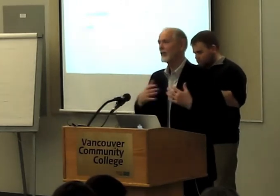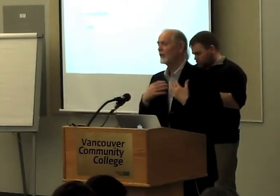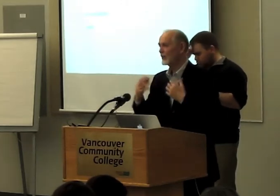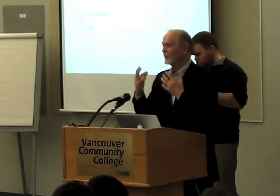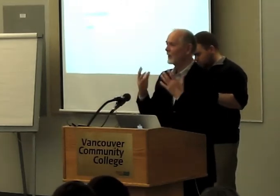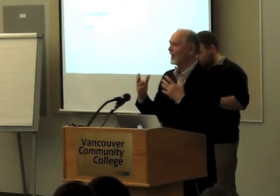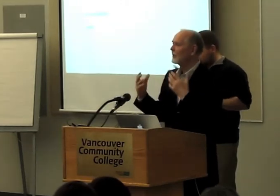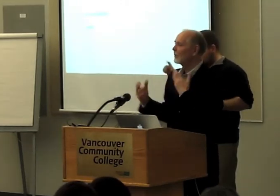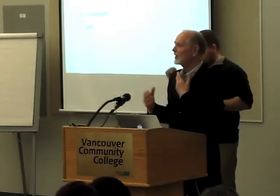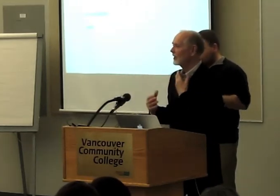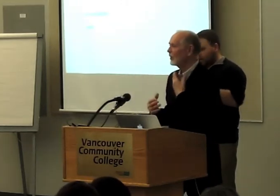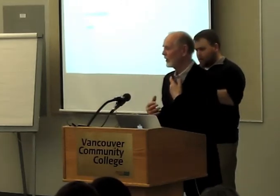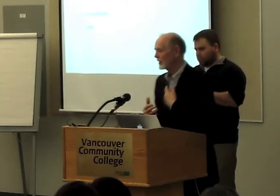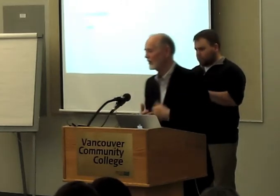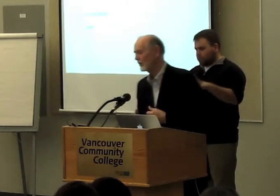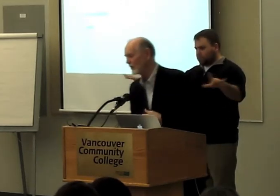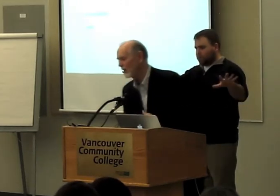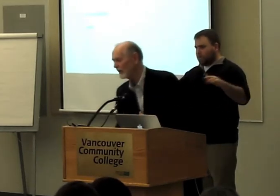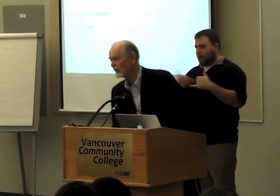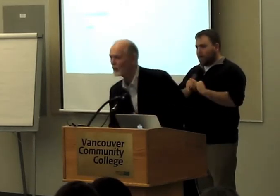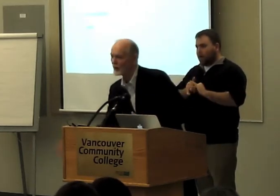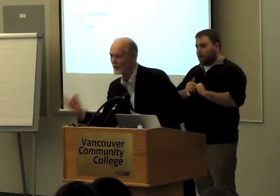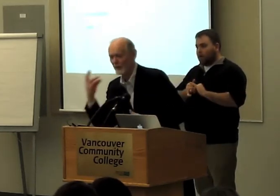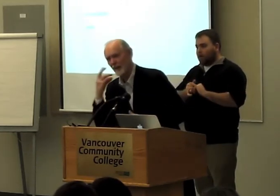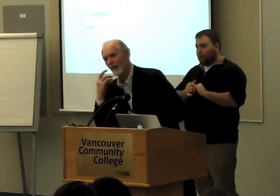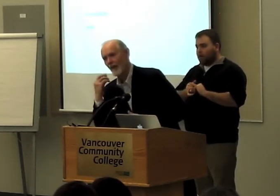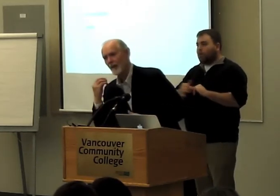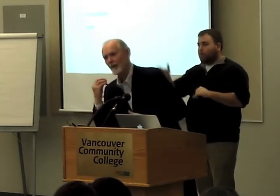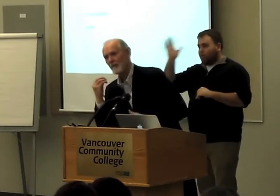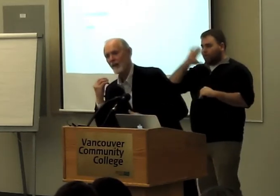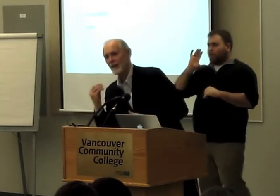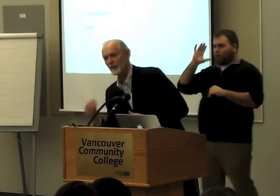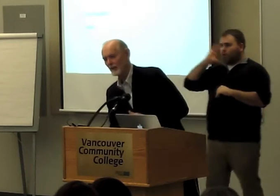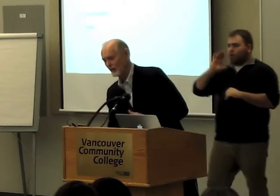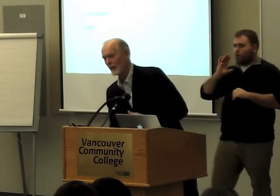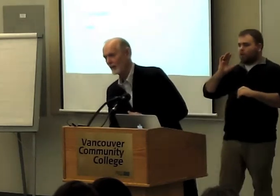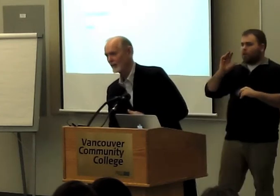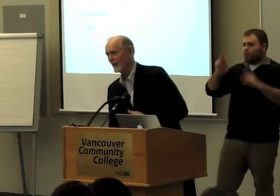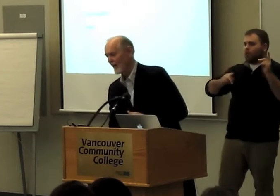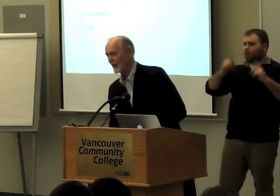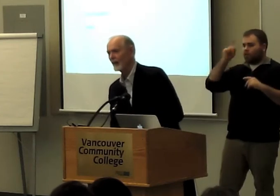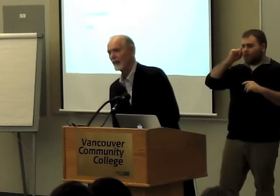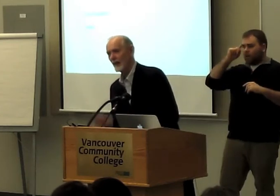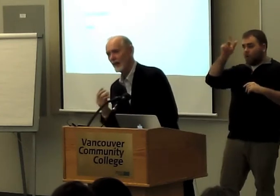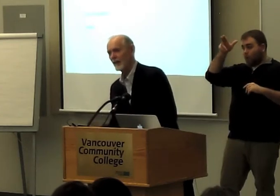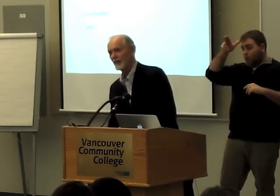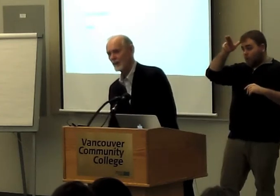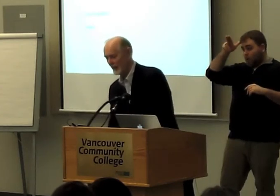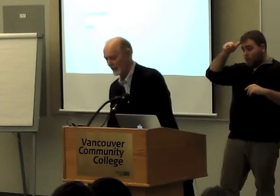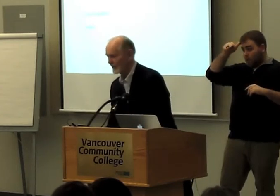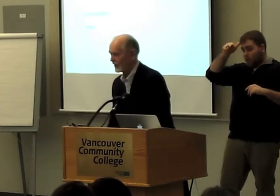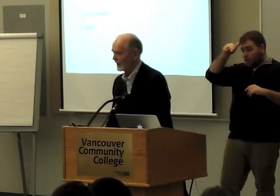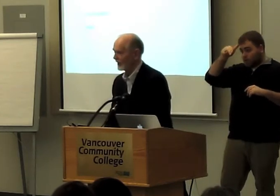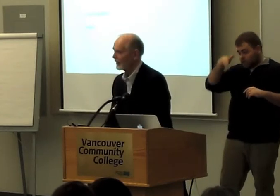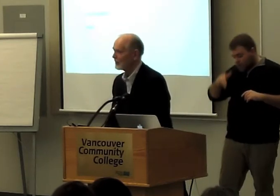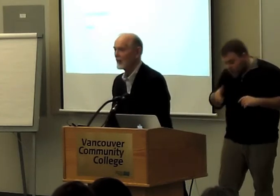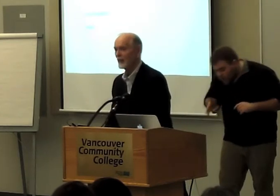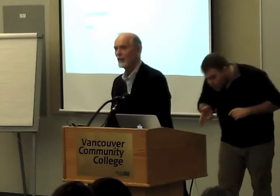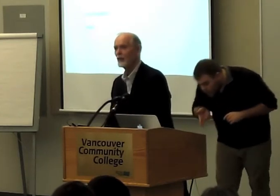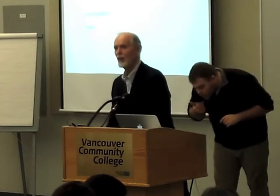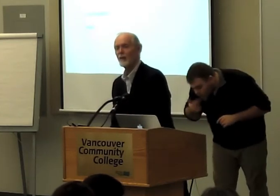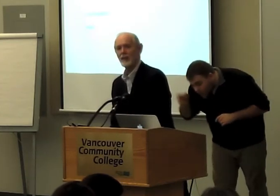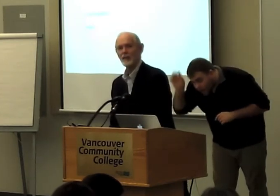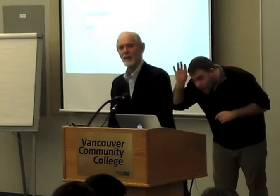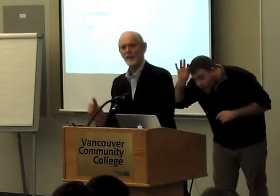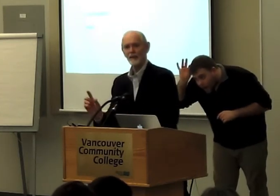Aristotle had this notion that what happened was that horses used to drink from the water, and their manes would fall out, and the hair would then, in